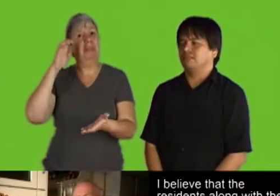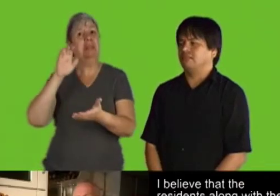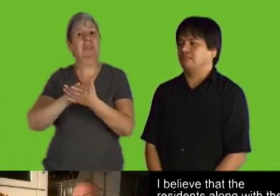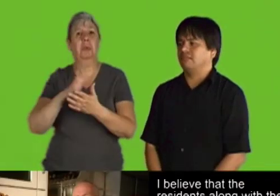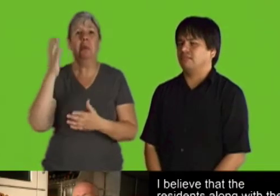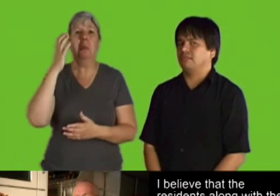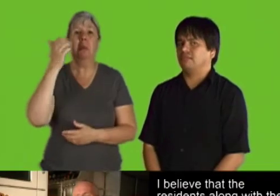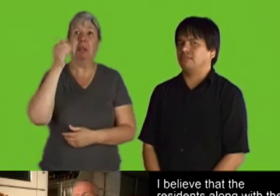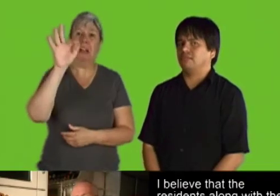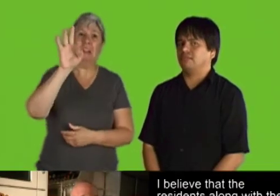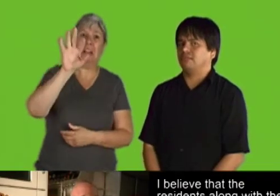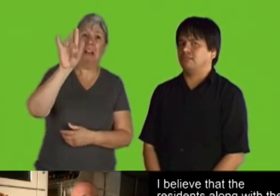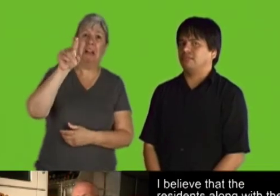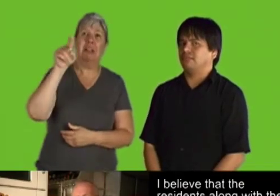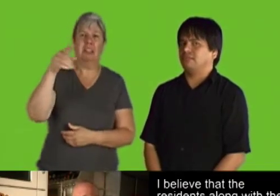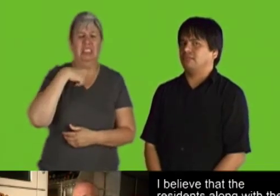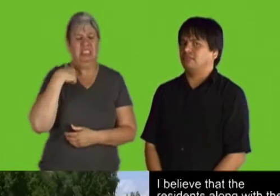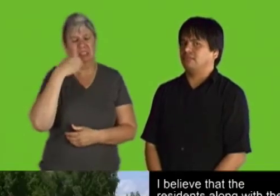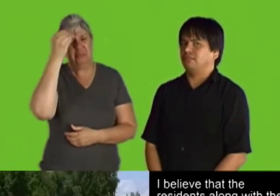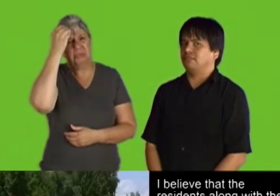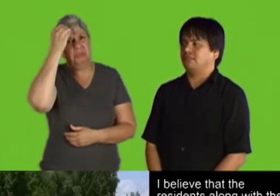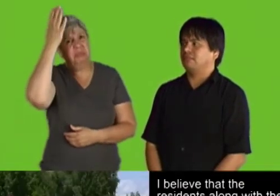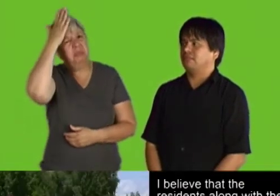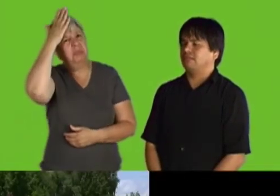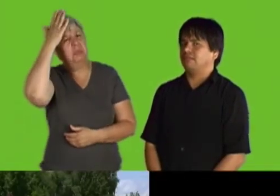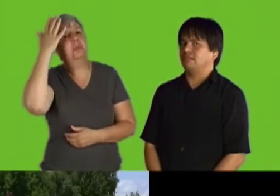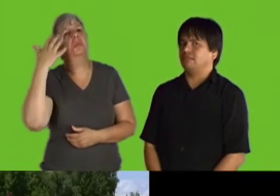we all learned a hard lesson in 1998.